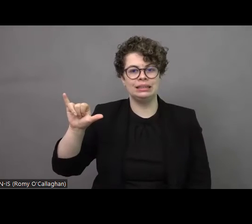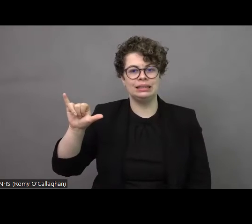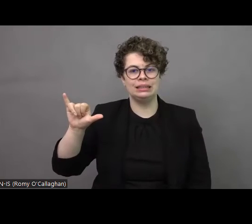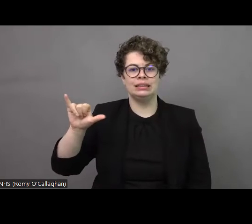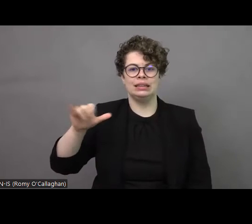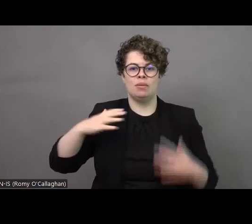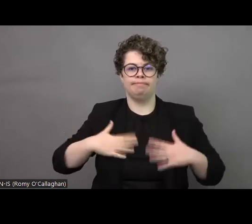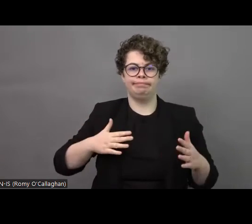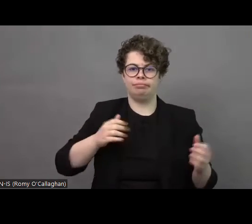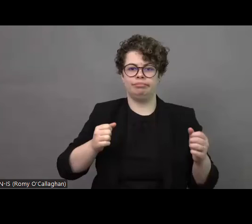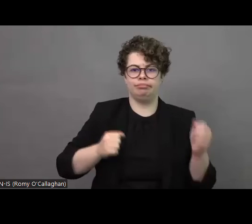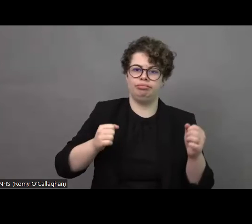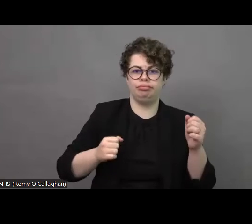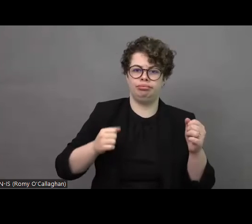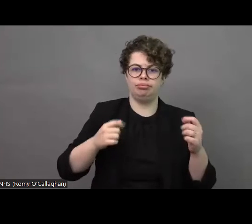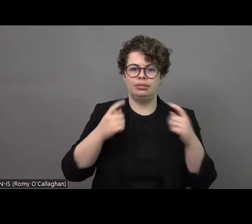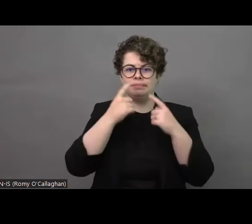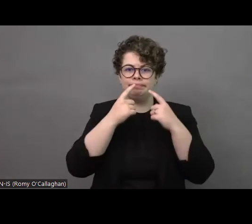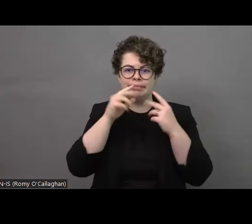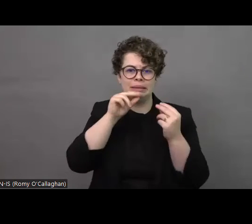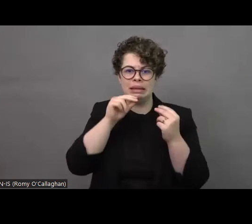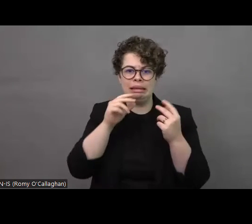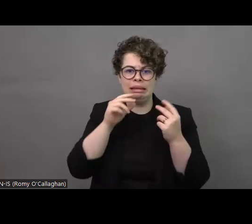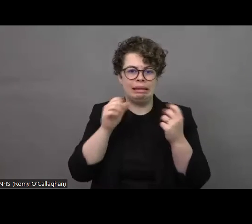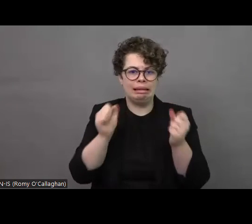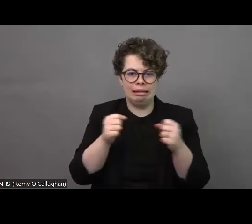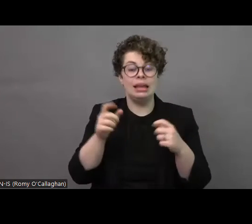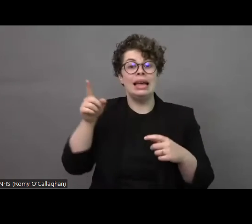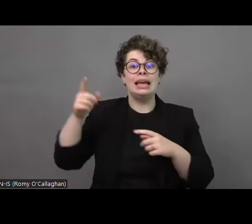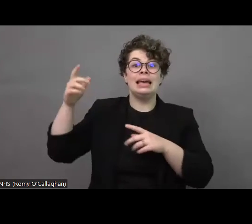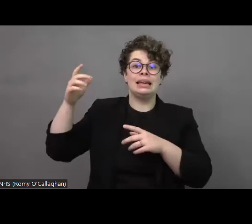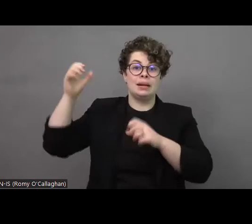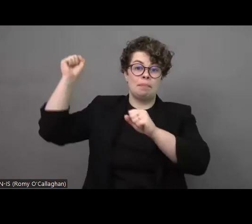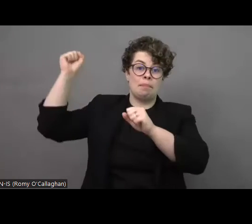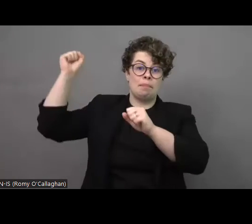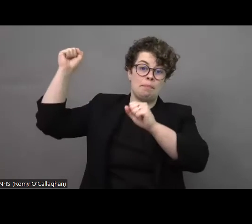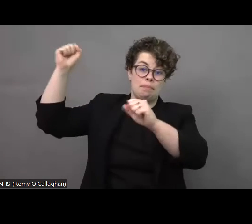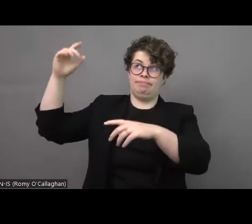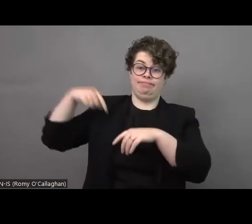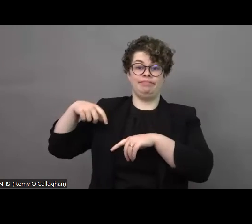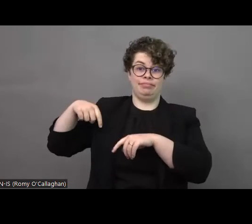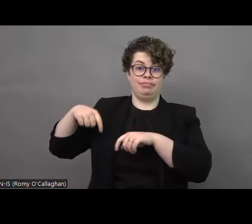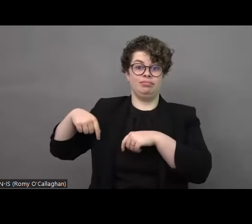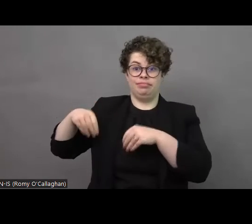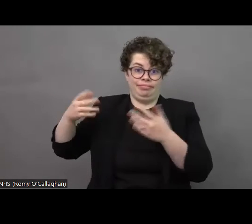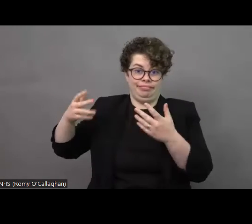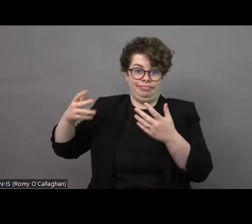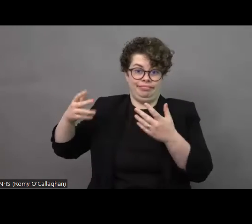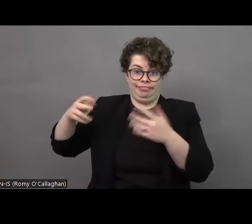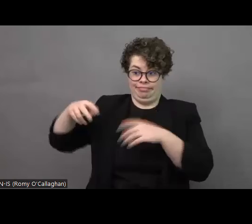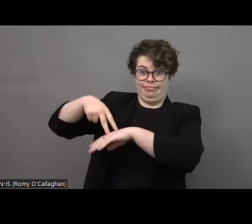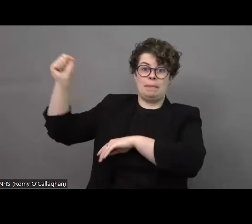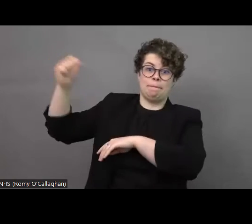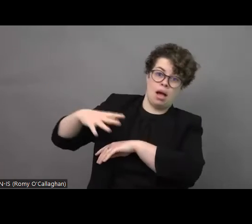who suffered from bombing and he was wounded and as there was no